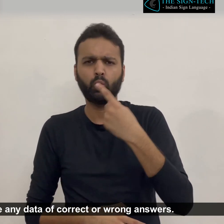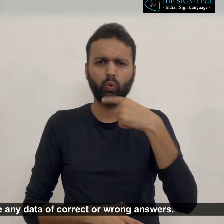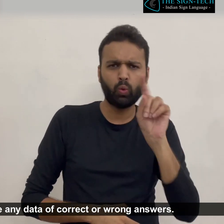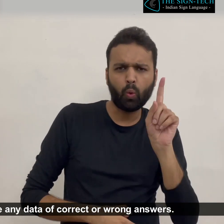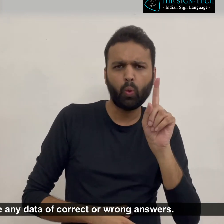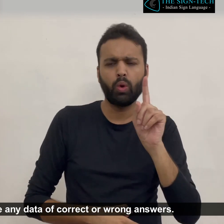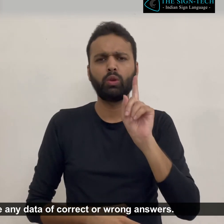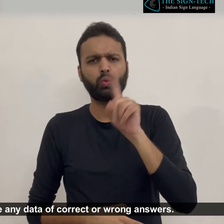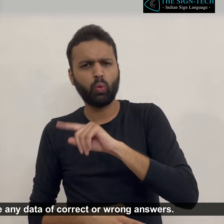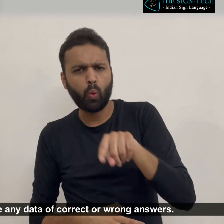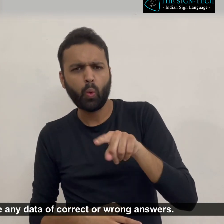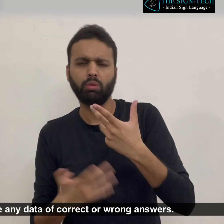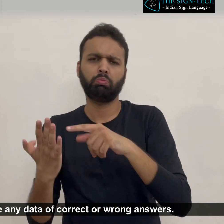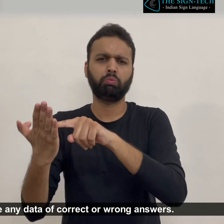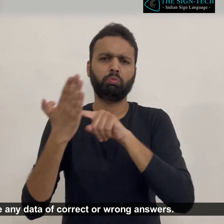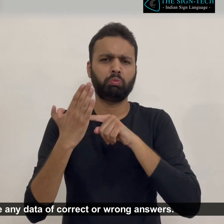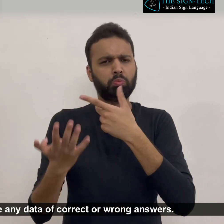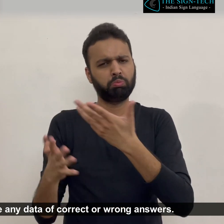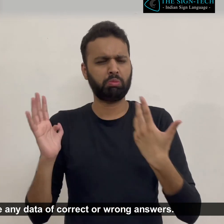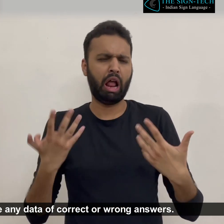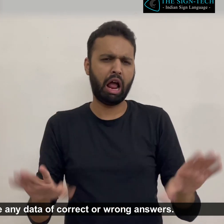There will not be any data of correct or wrong answers.